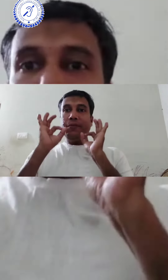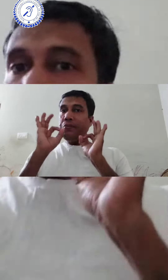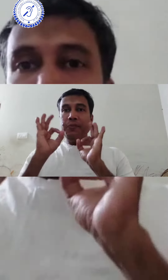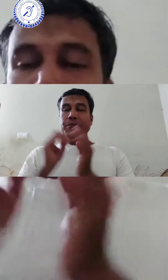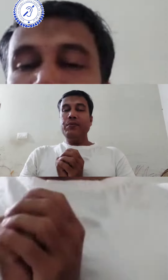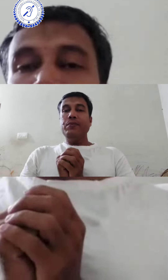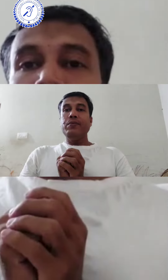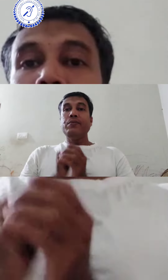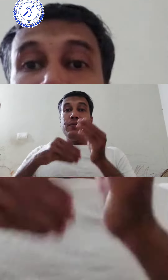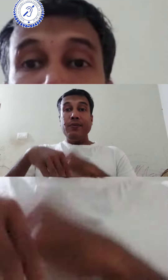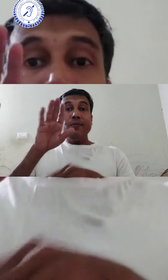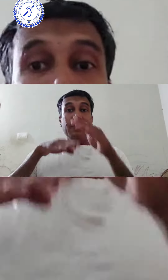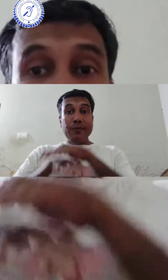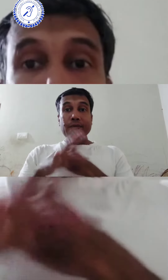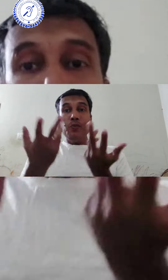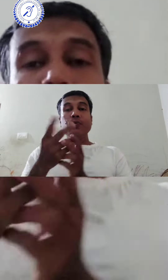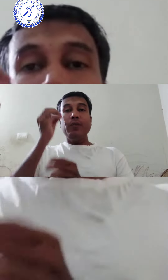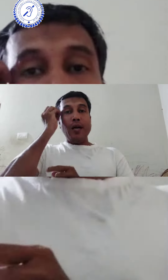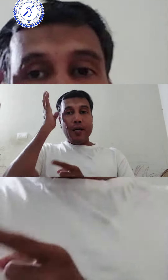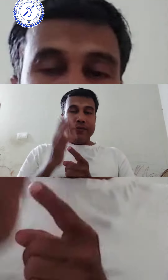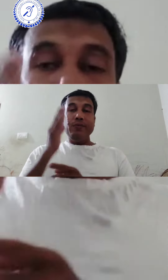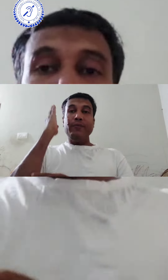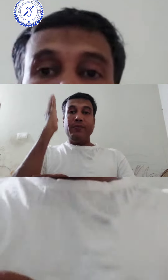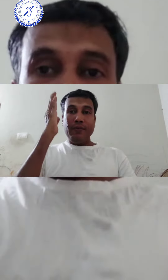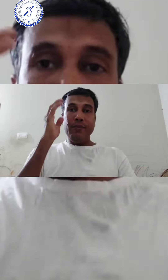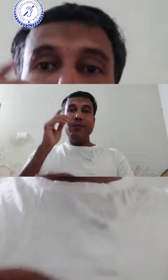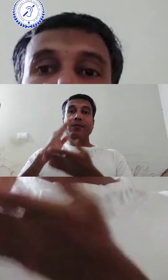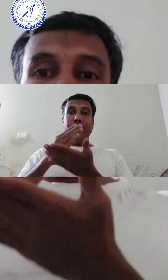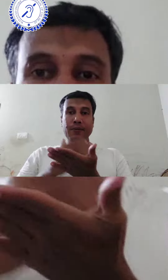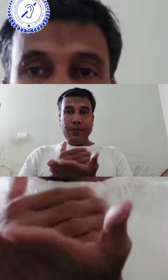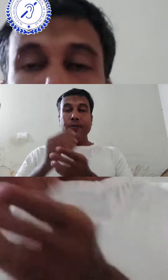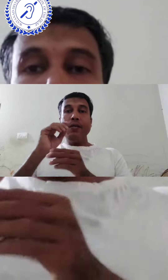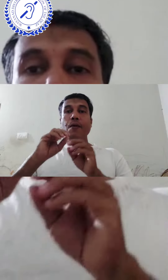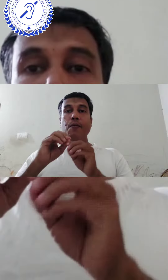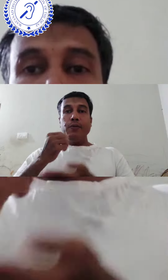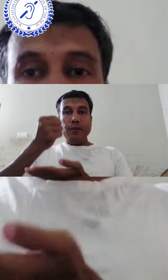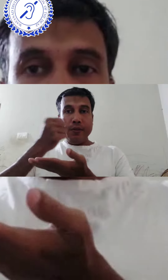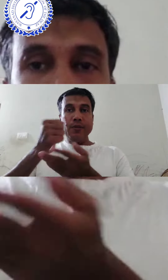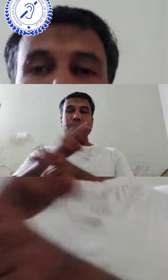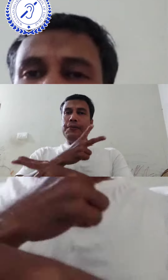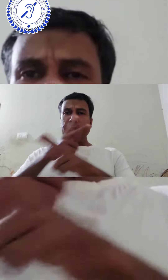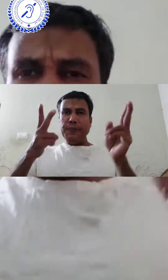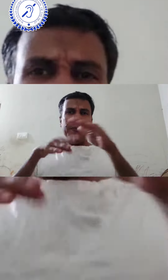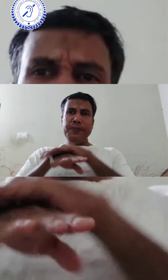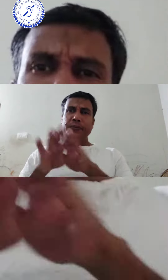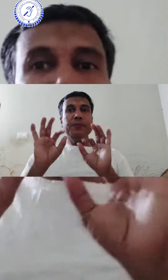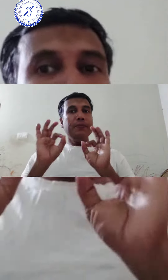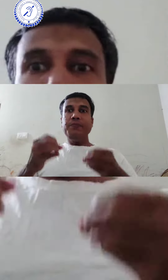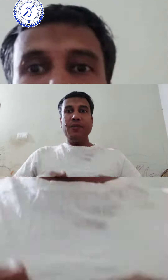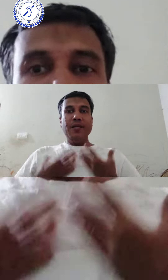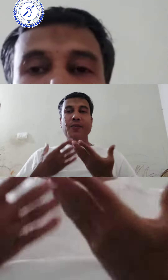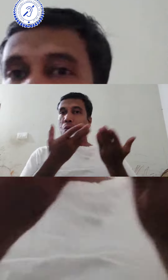Subtitled by Two, three, four, two, three, two,